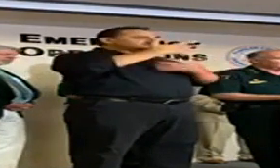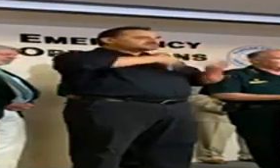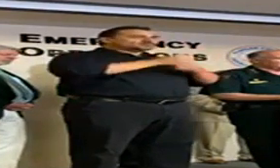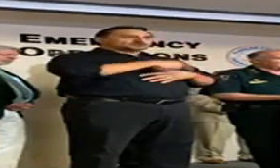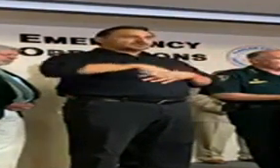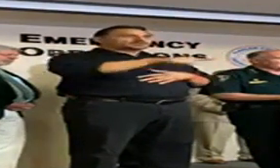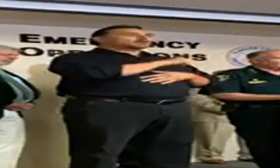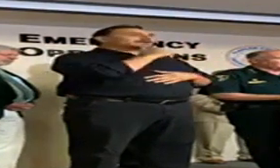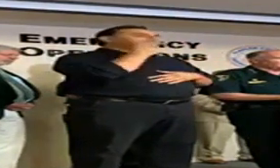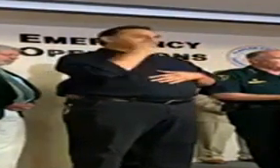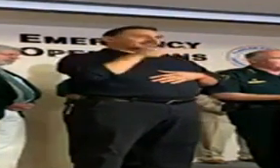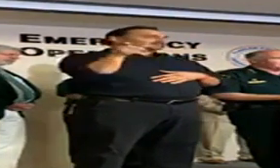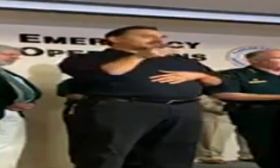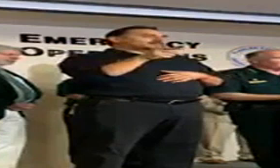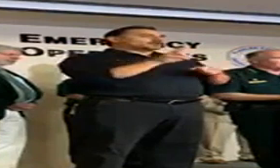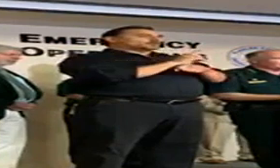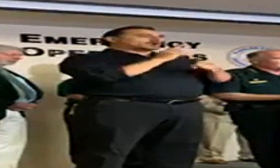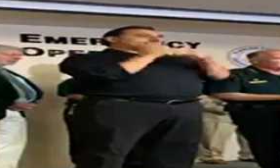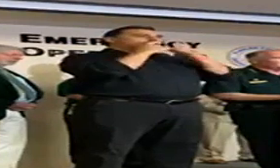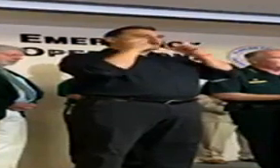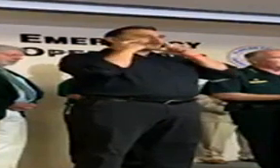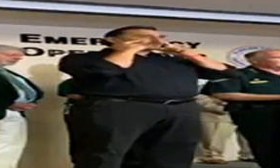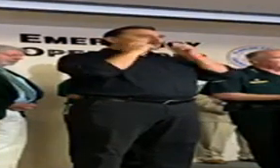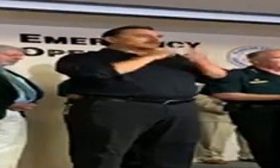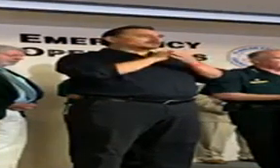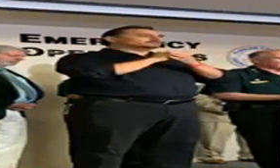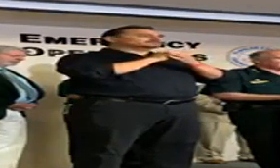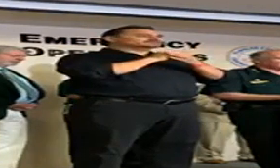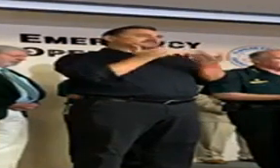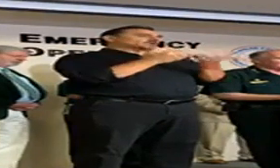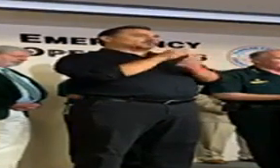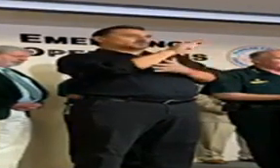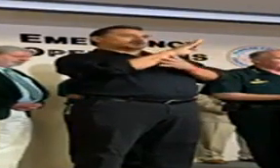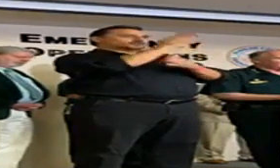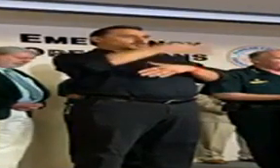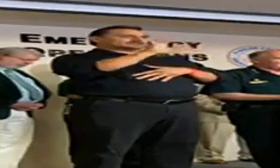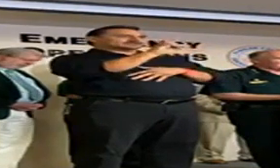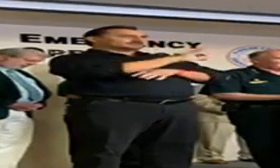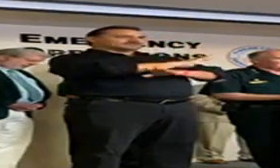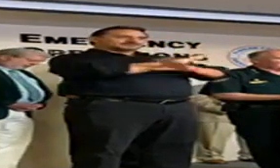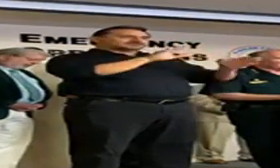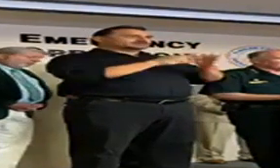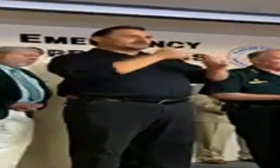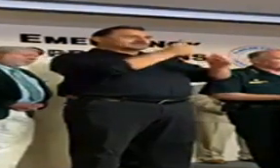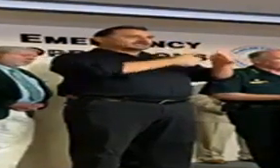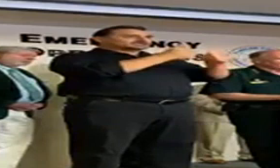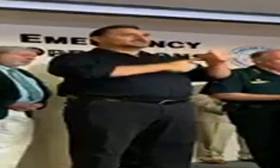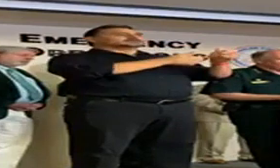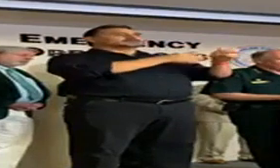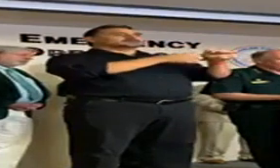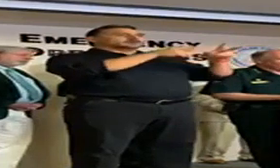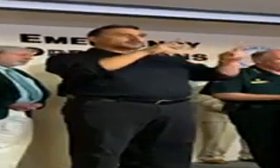You will not see them wearing it around the clock. It's strictly case by case at the discretion